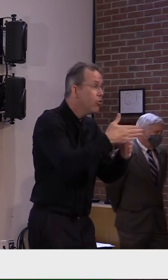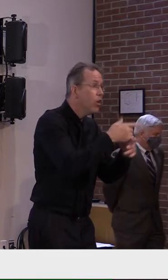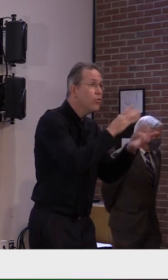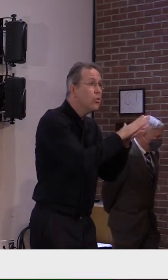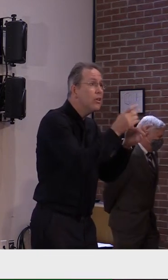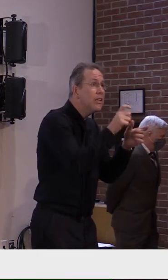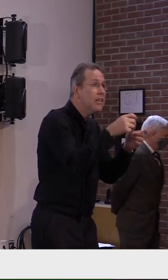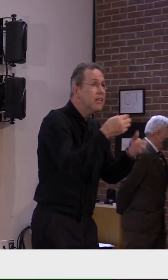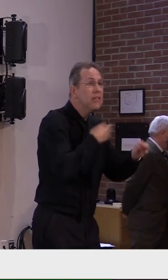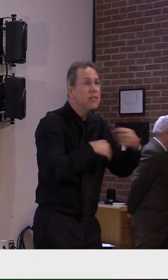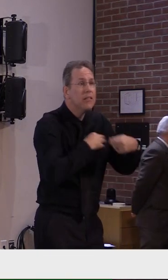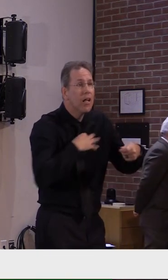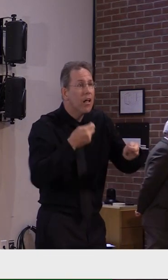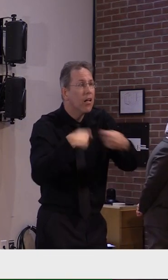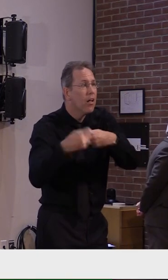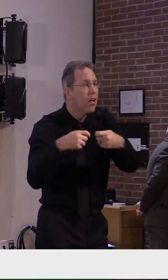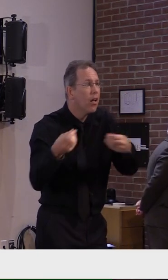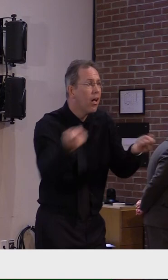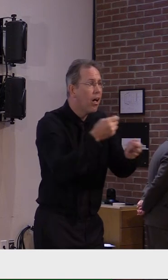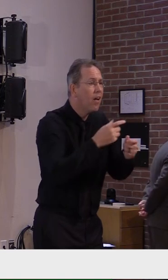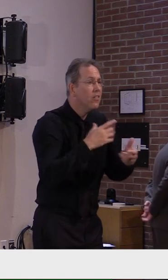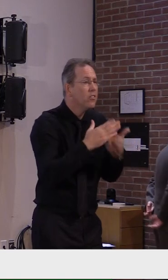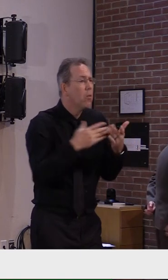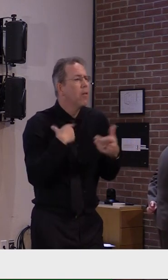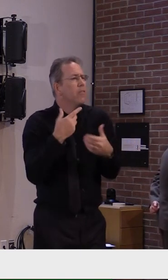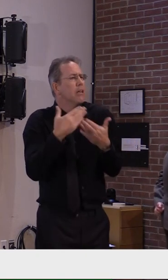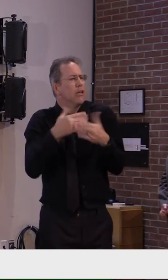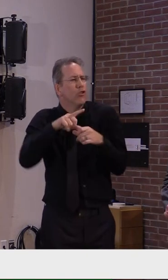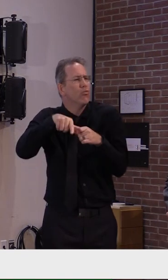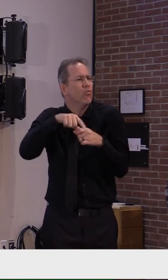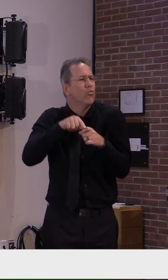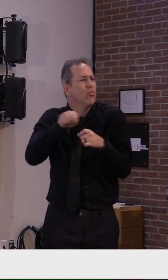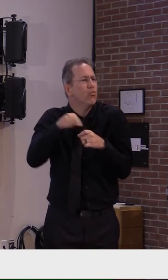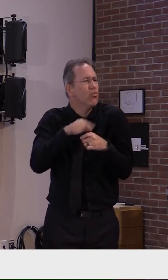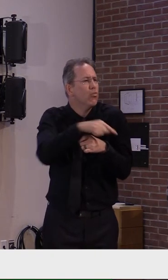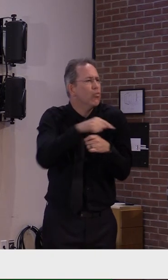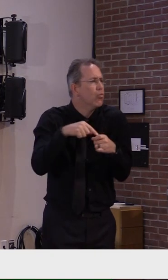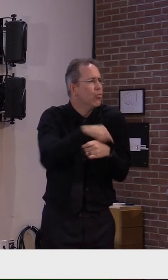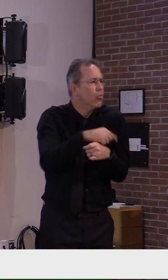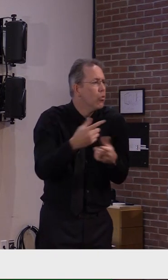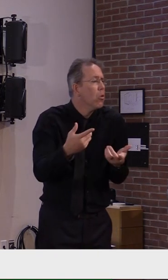it does become a little more challenging, but it's a good idea when they'll all pursue the superintendent's a bit.